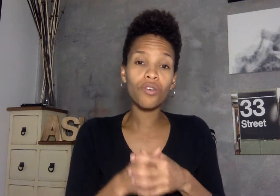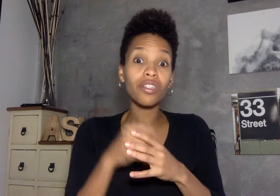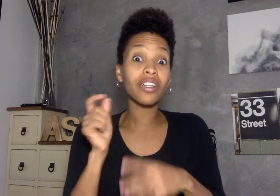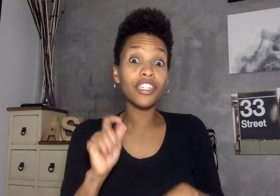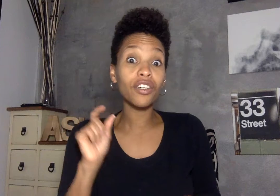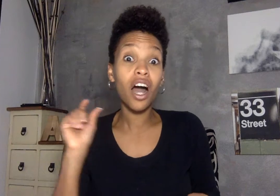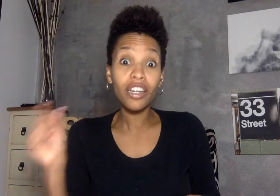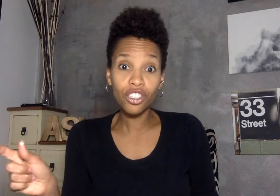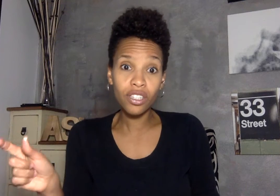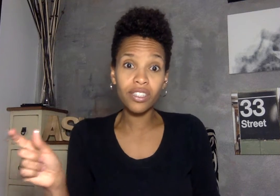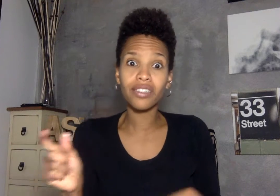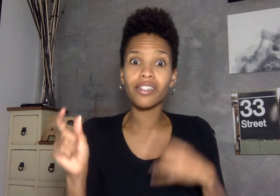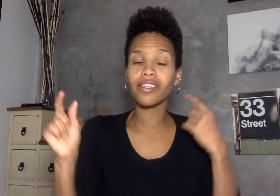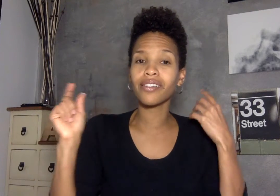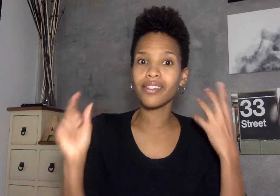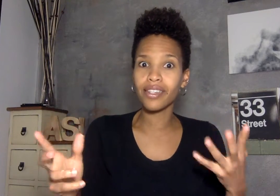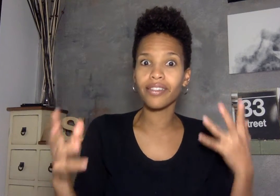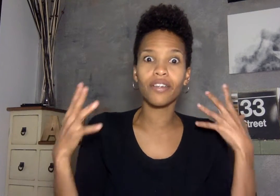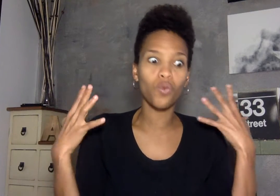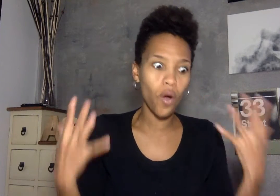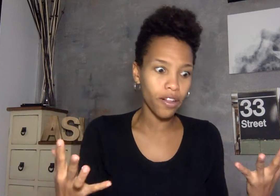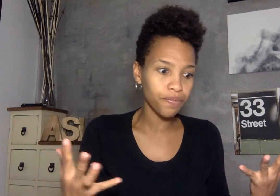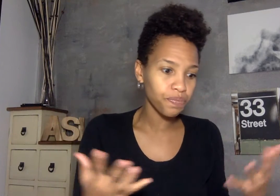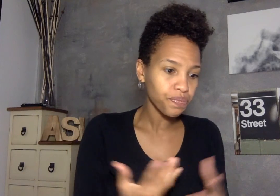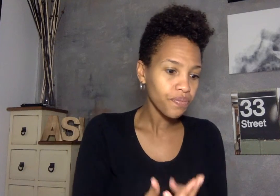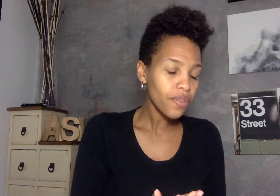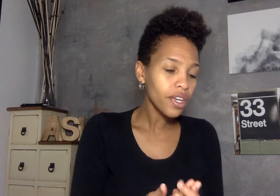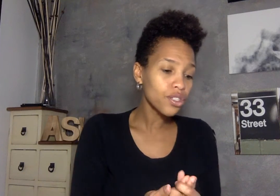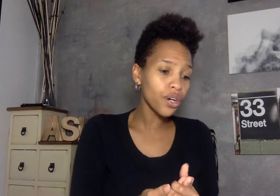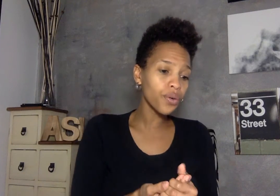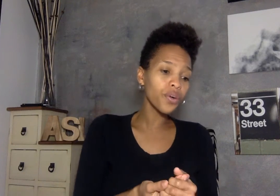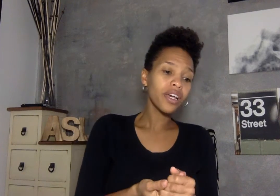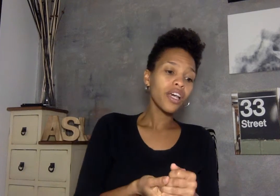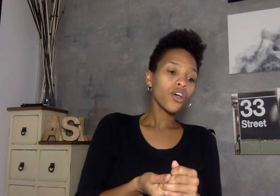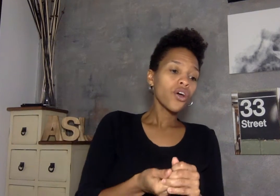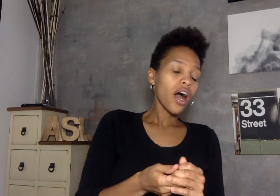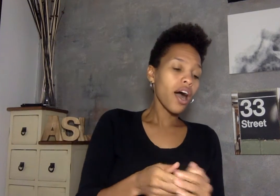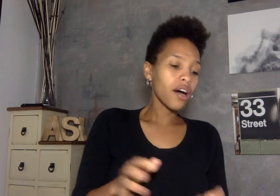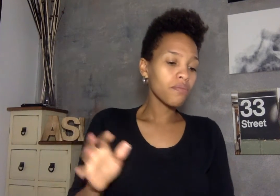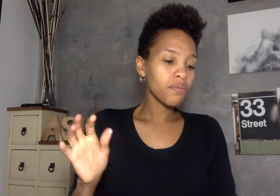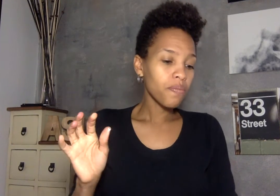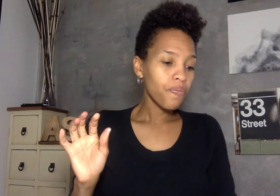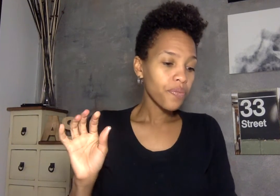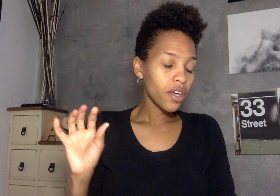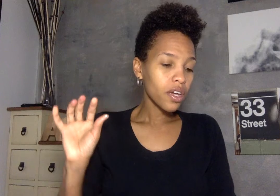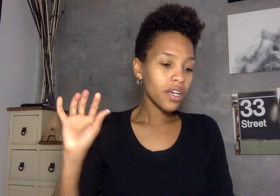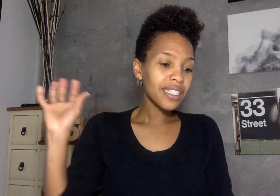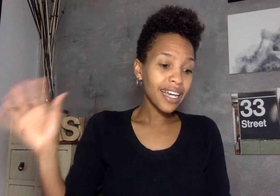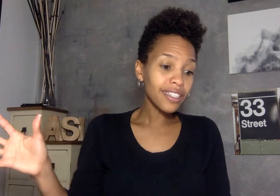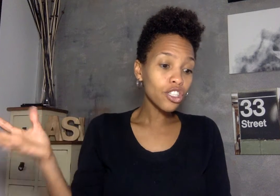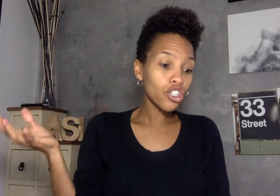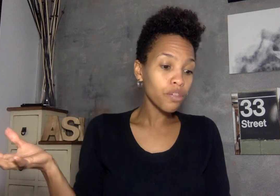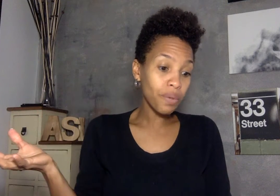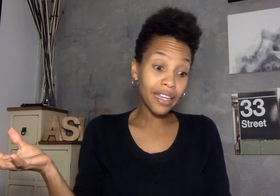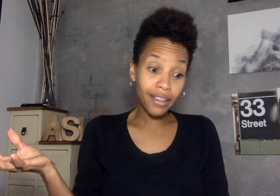words clear conscience and discuss this as well so um a sentence could be